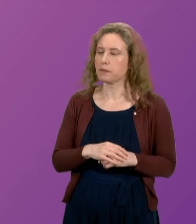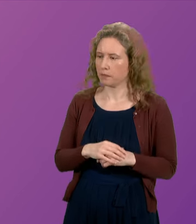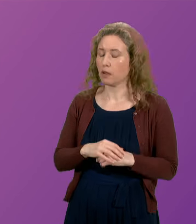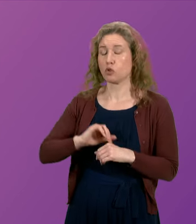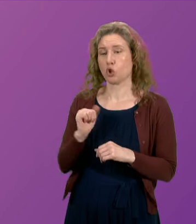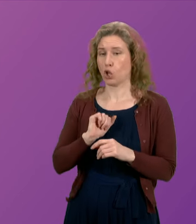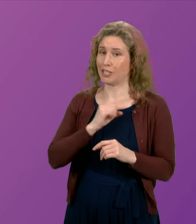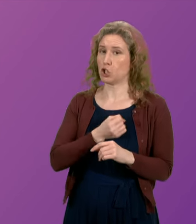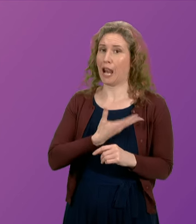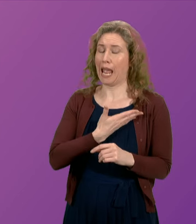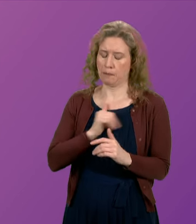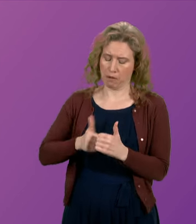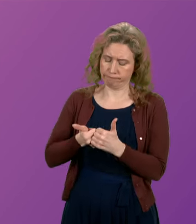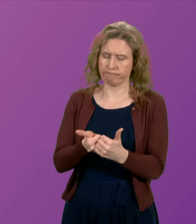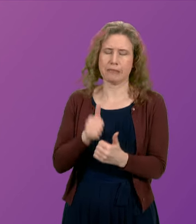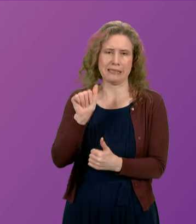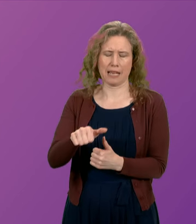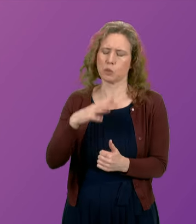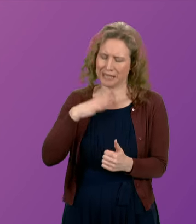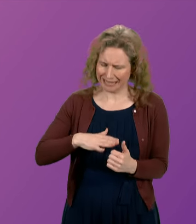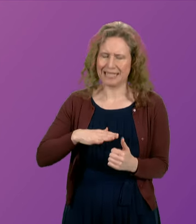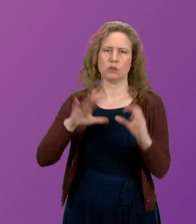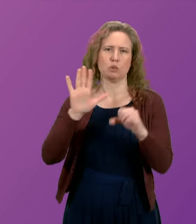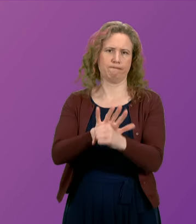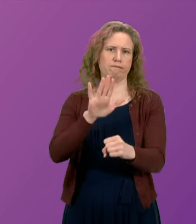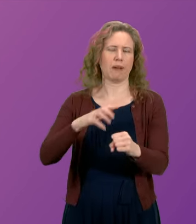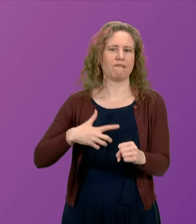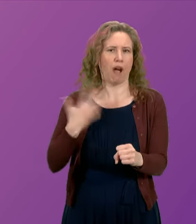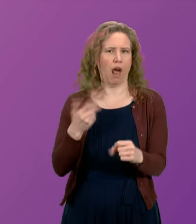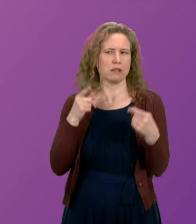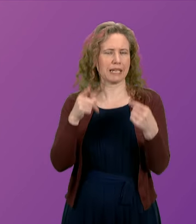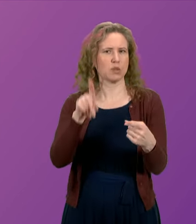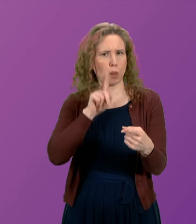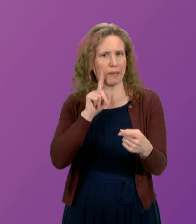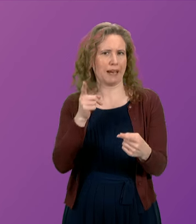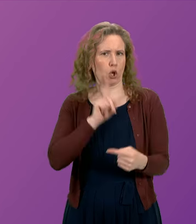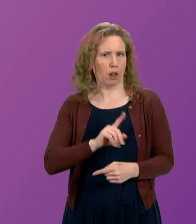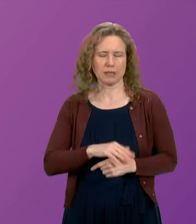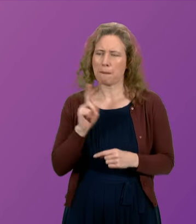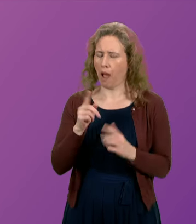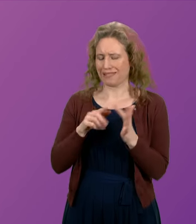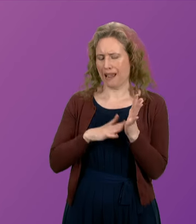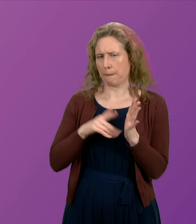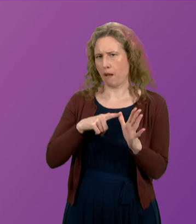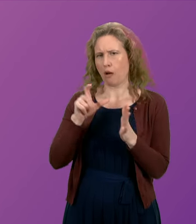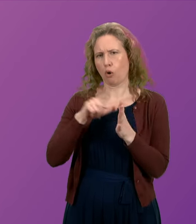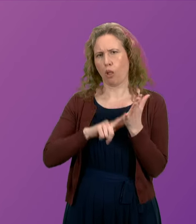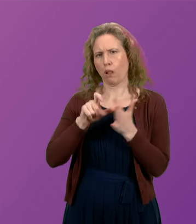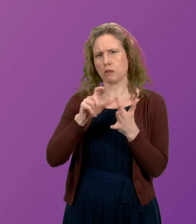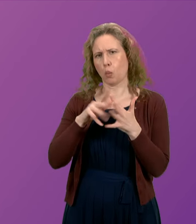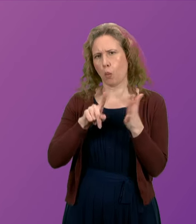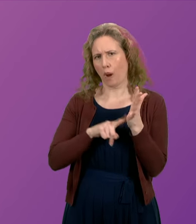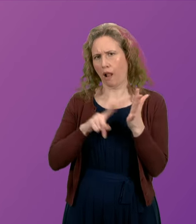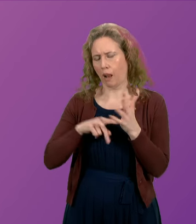endorse the First Minister's comments on the need to tackle violence against women and girls. But during the Emma Caldwell murder investigation nearly